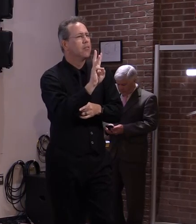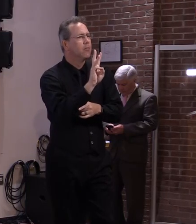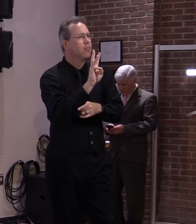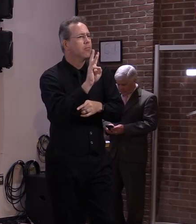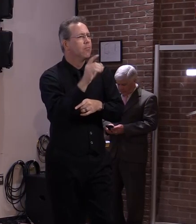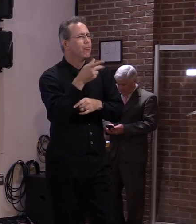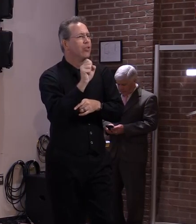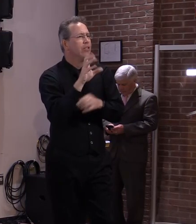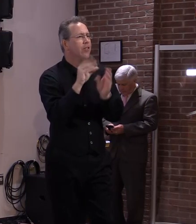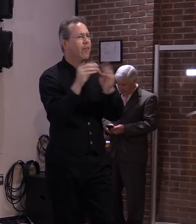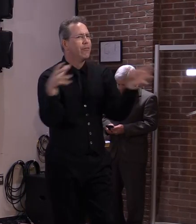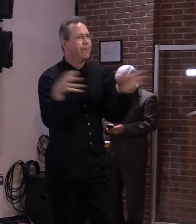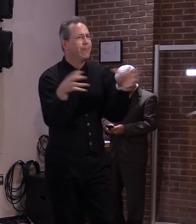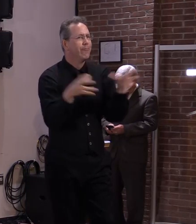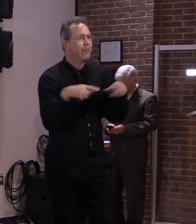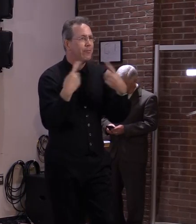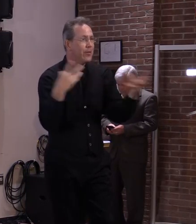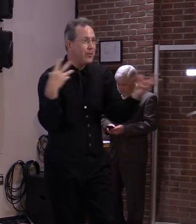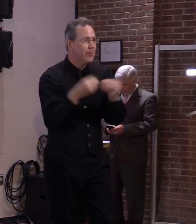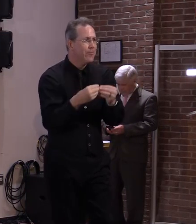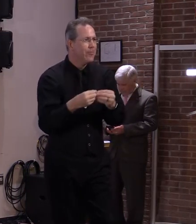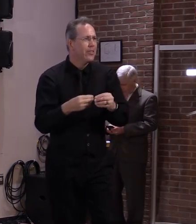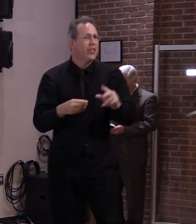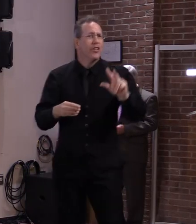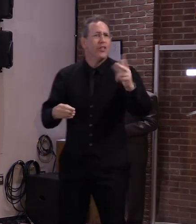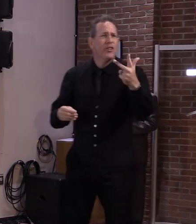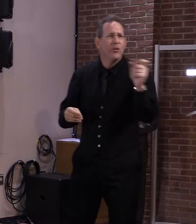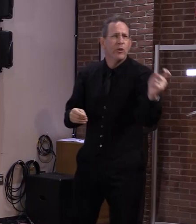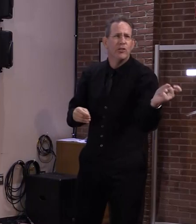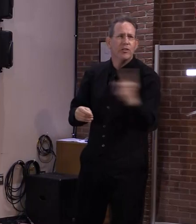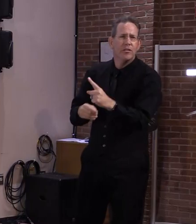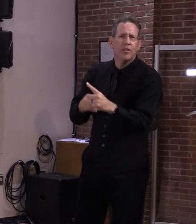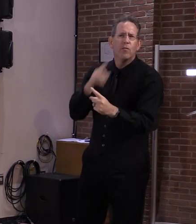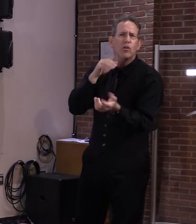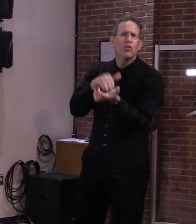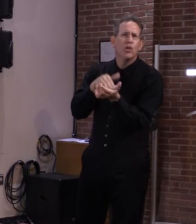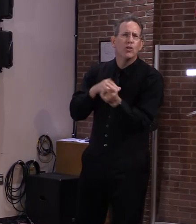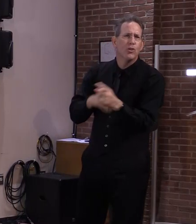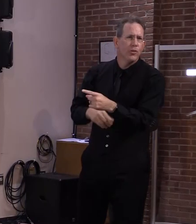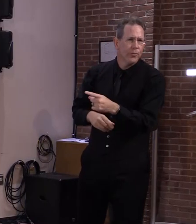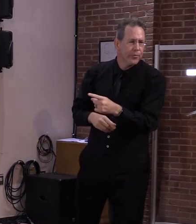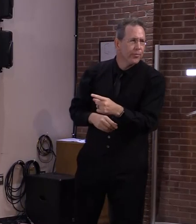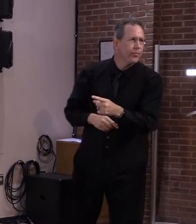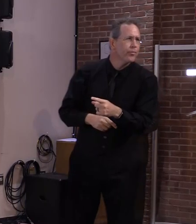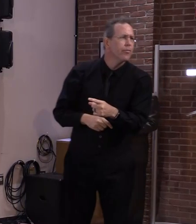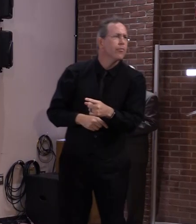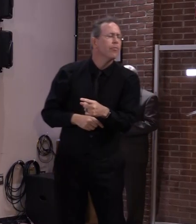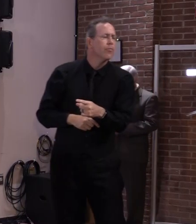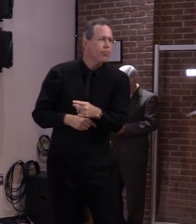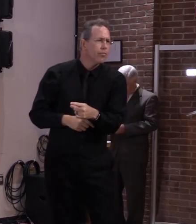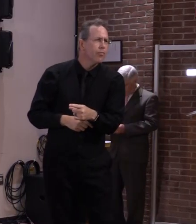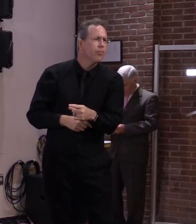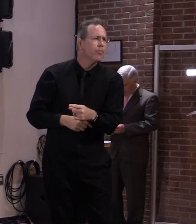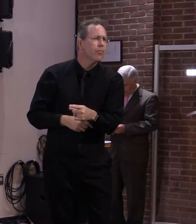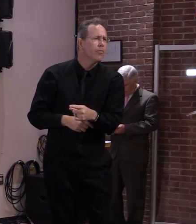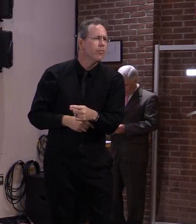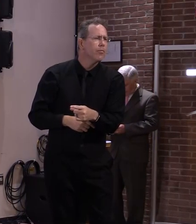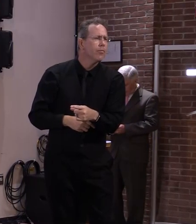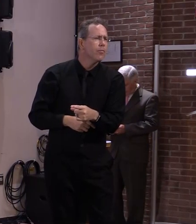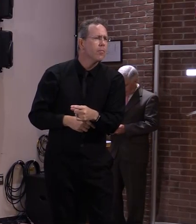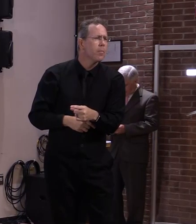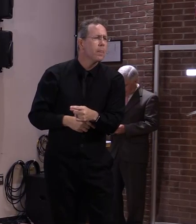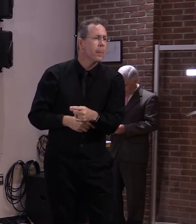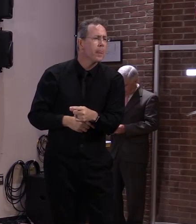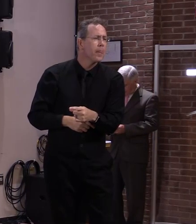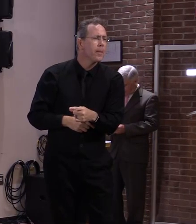And Dr. Levine, one question for you. Would you recommend that vaccinated individuals, if they feel